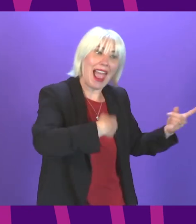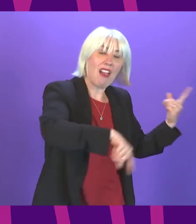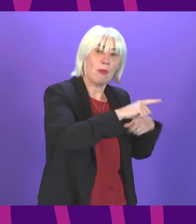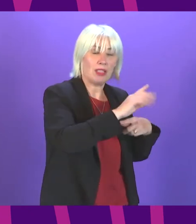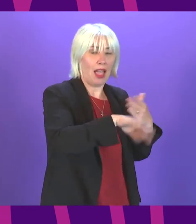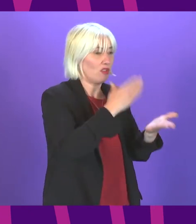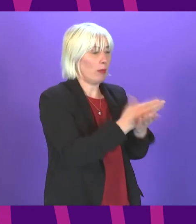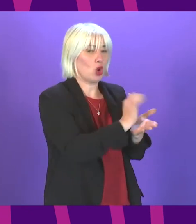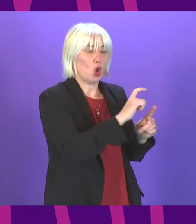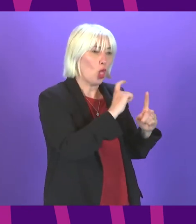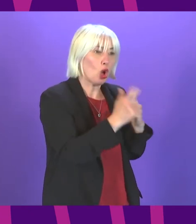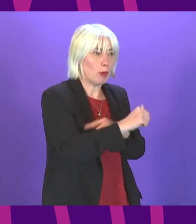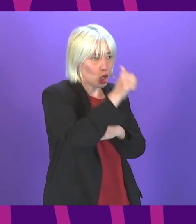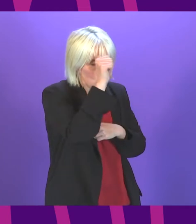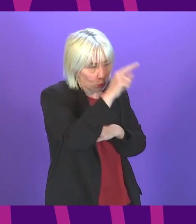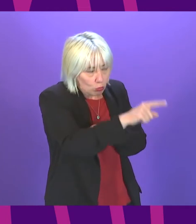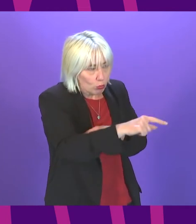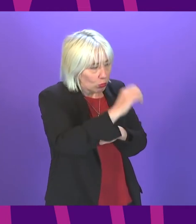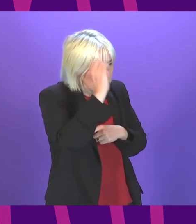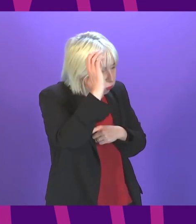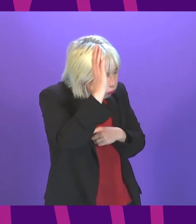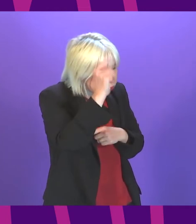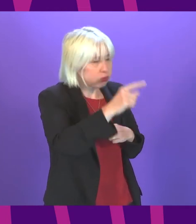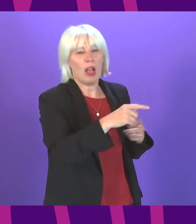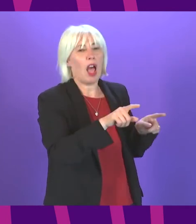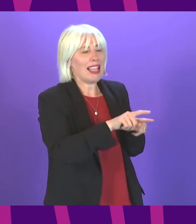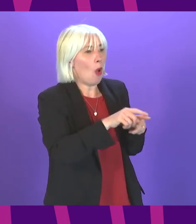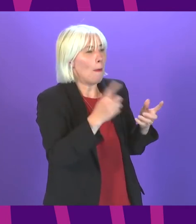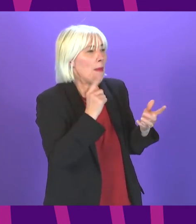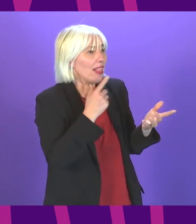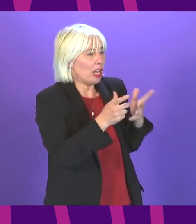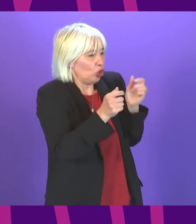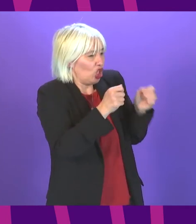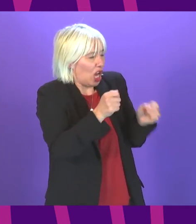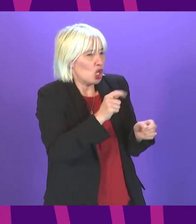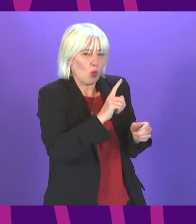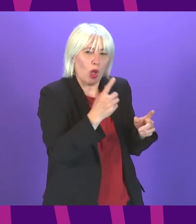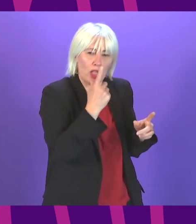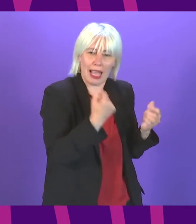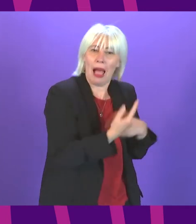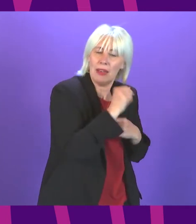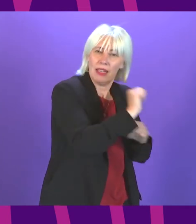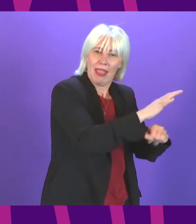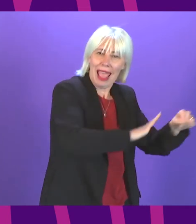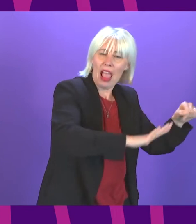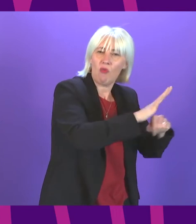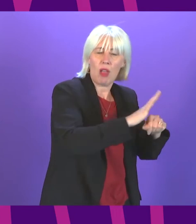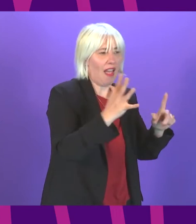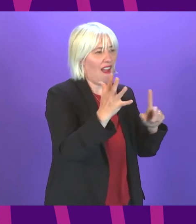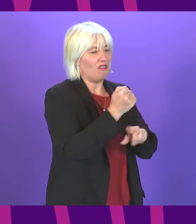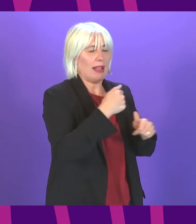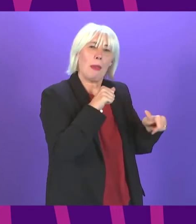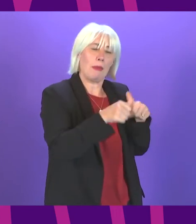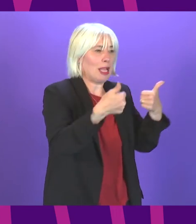properly informed and consulted by the power providers about changes to hardware in their area and find the best solutions I look